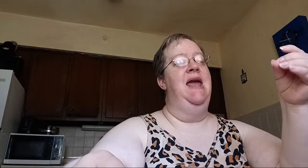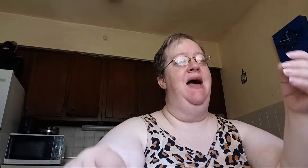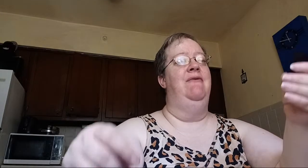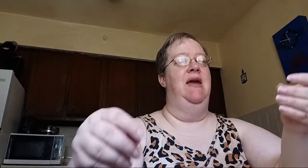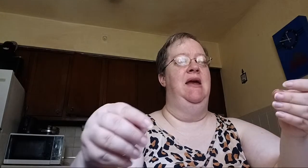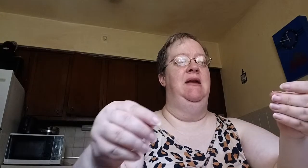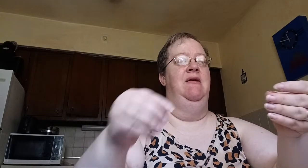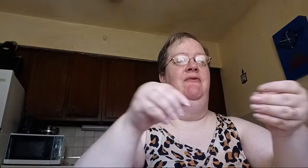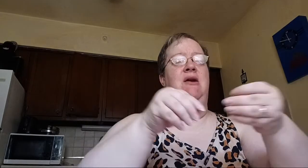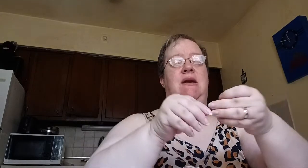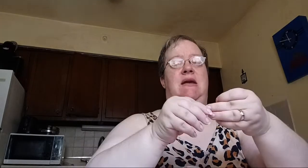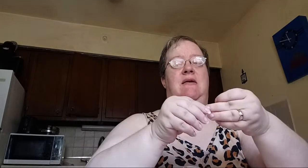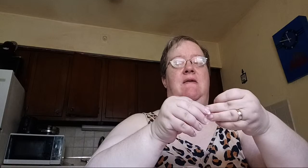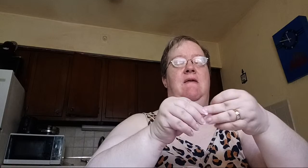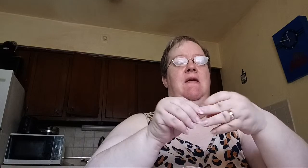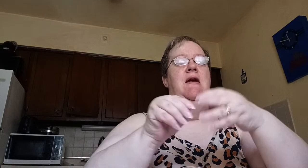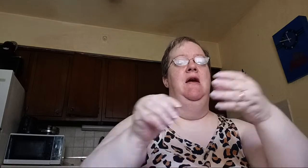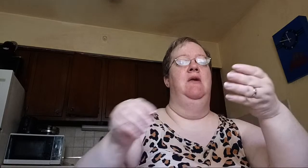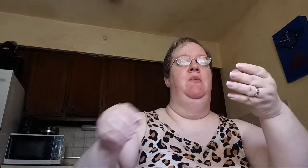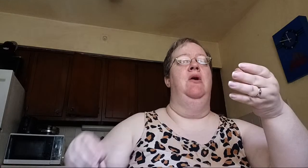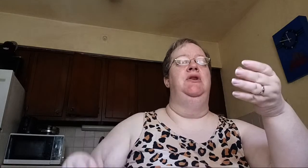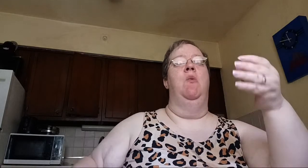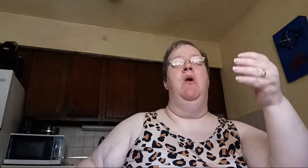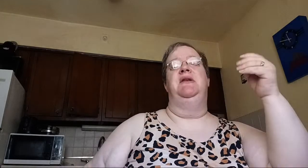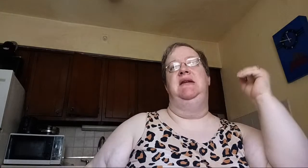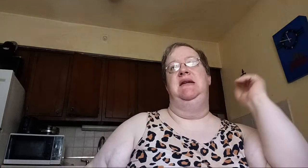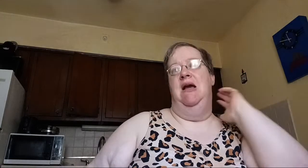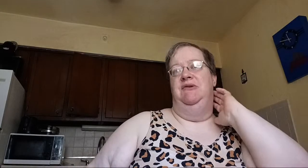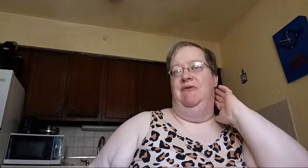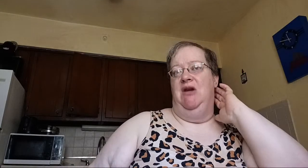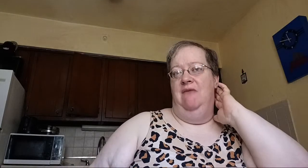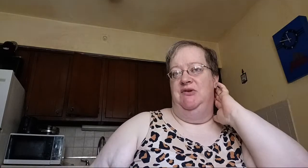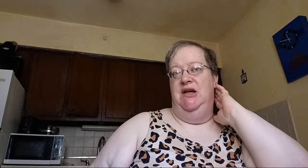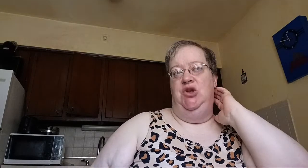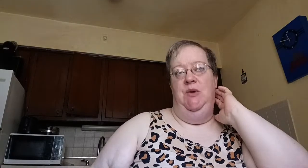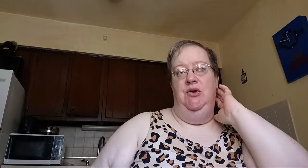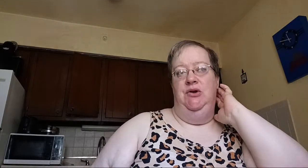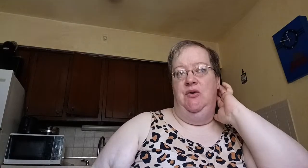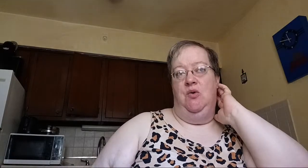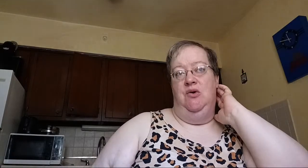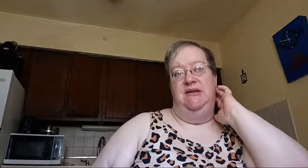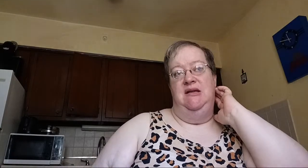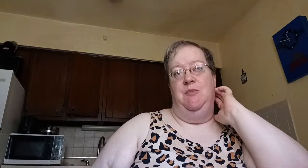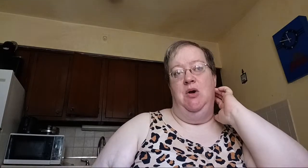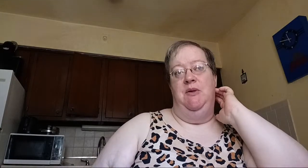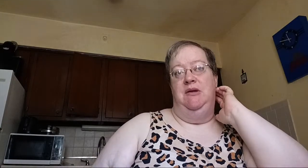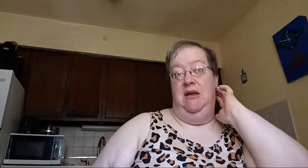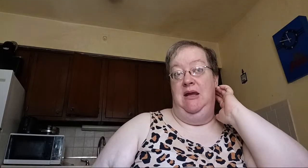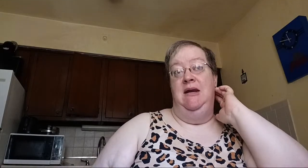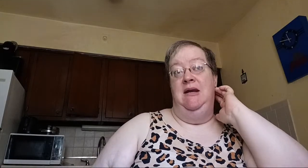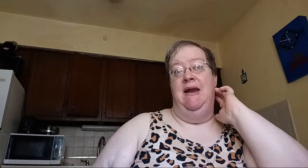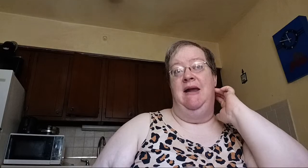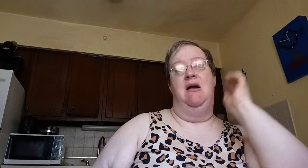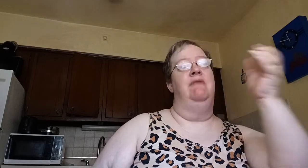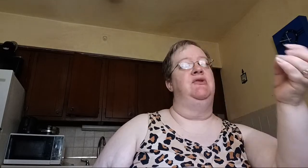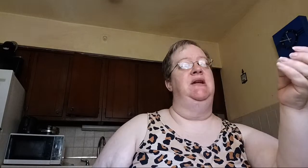have a very, we don't know all the details of the conversation. We don't know the words they spoke, but he and God had a conversation.